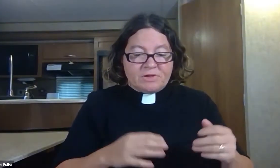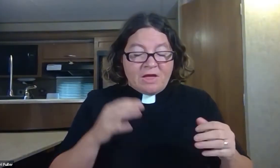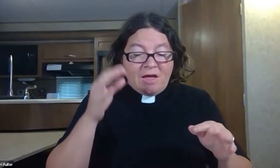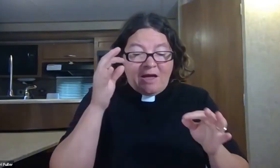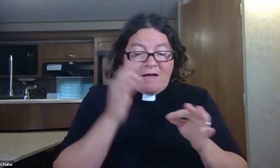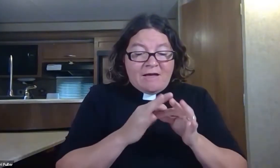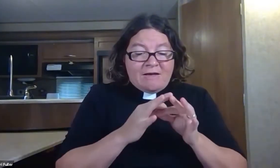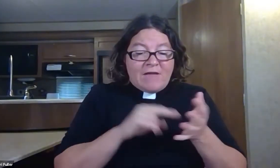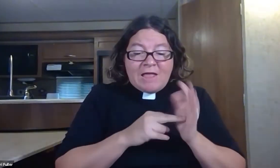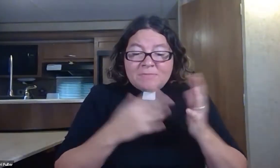in spite of the fear.